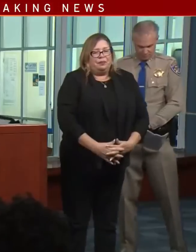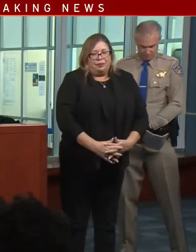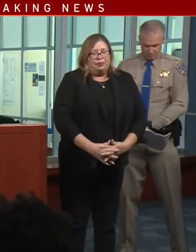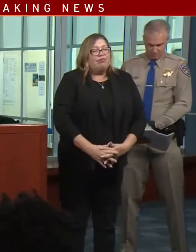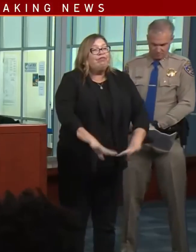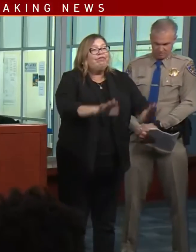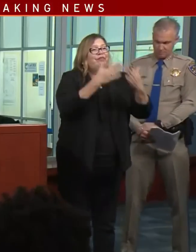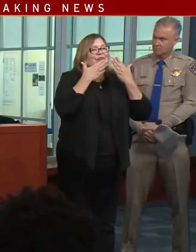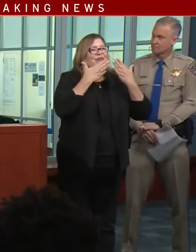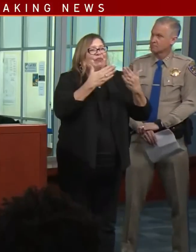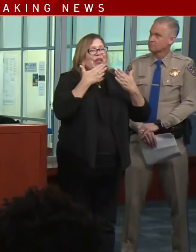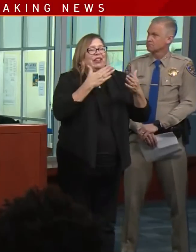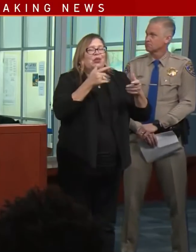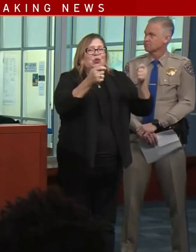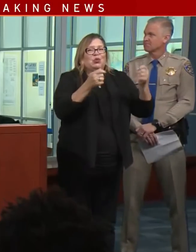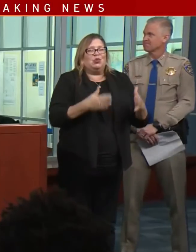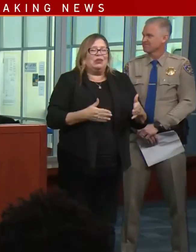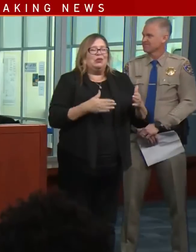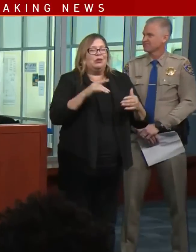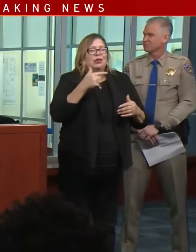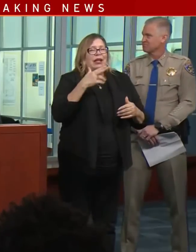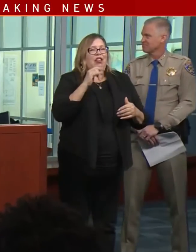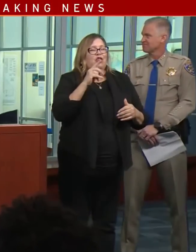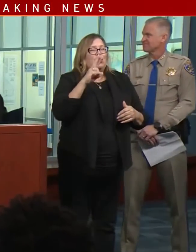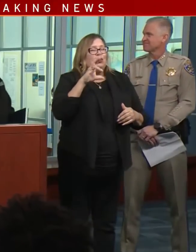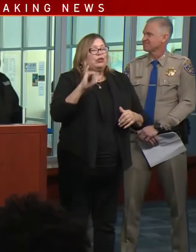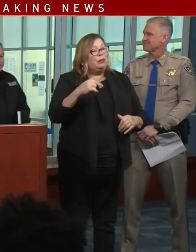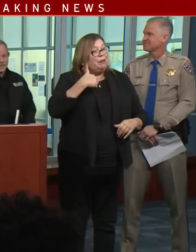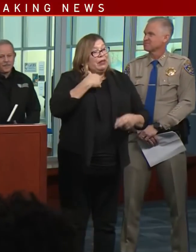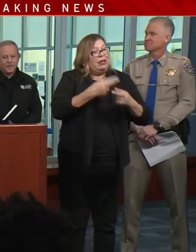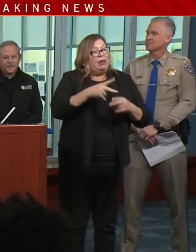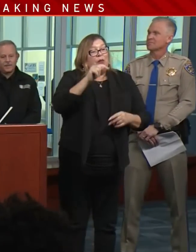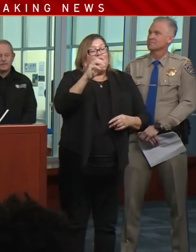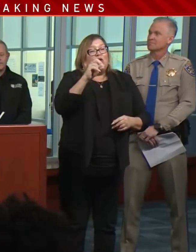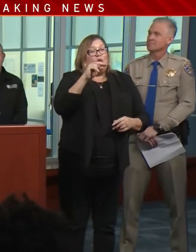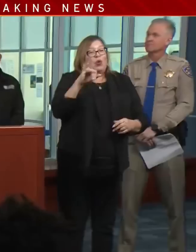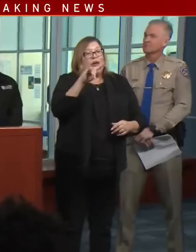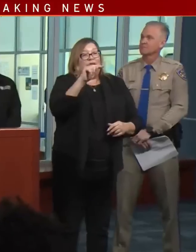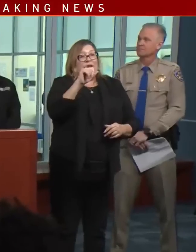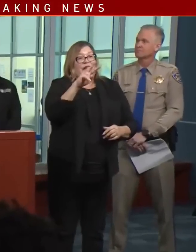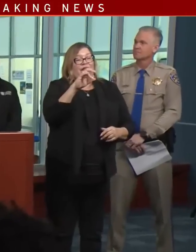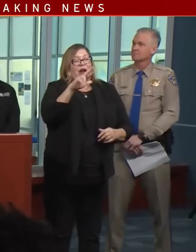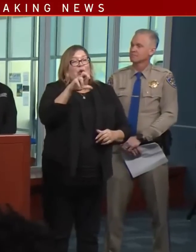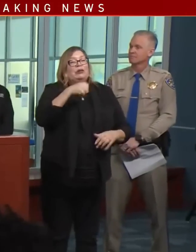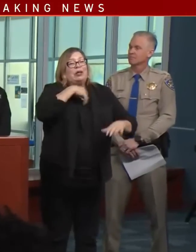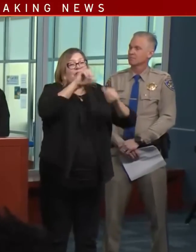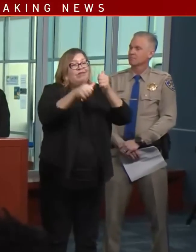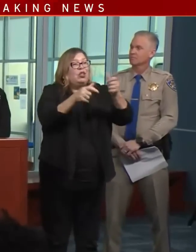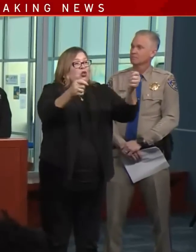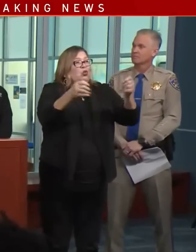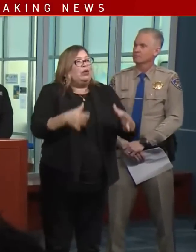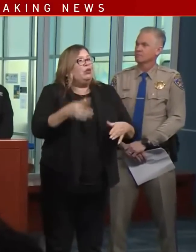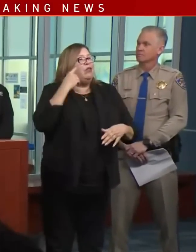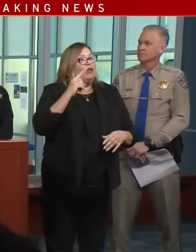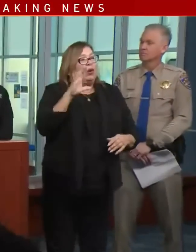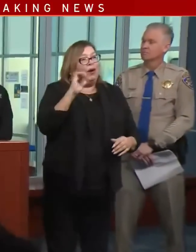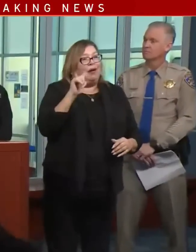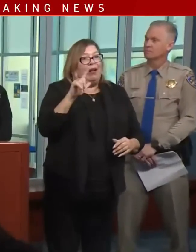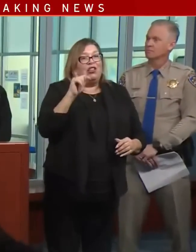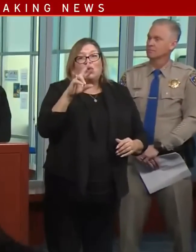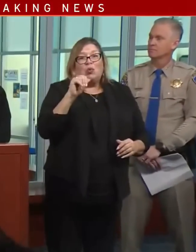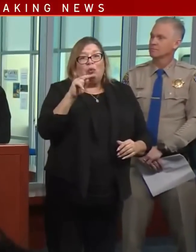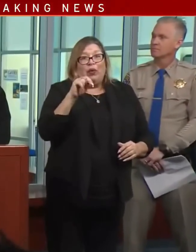Thank you, Director Gillard-Gucci. I'm Tony Traveris. I'm the director for the California Department of Transportation, Caltrans. And